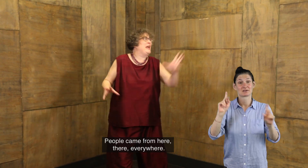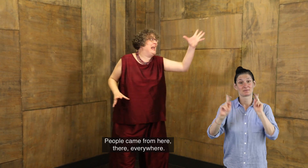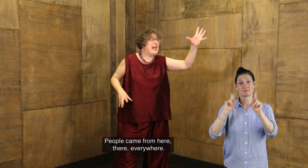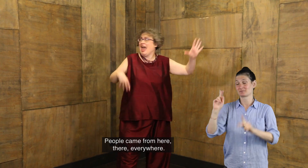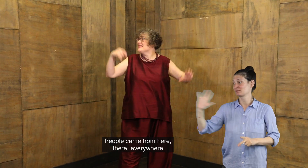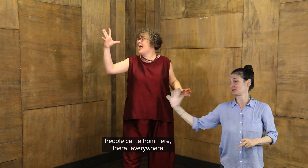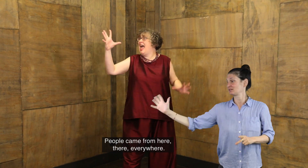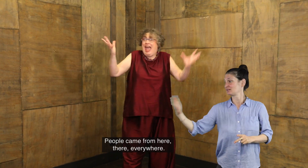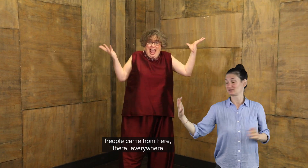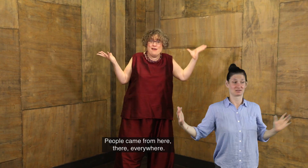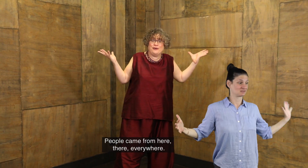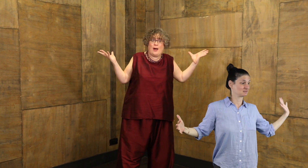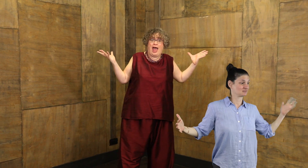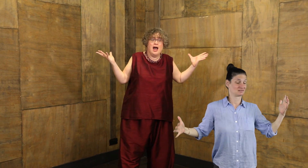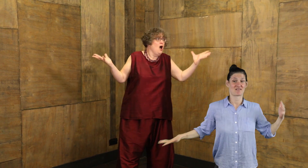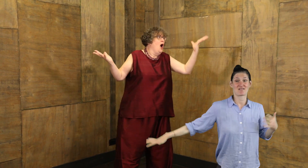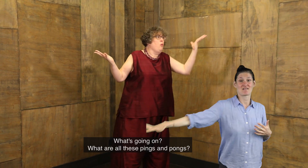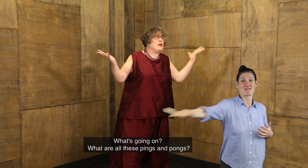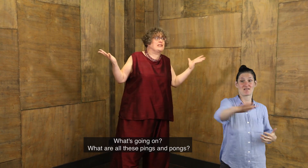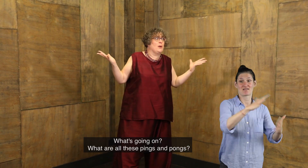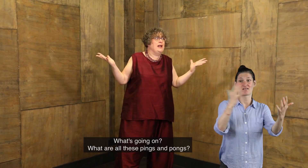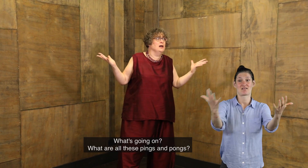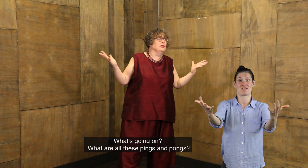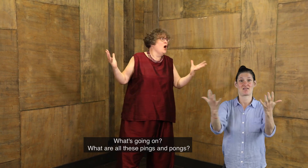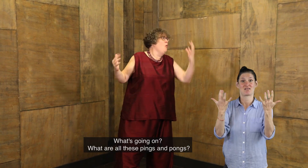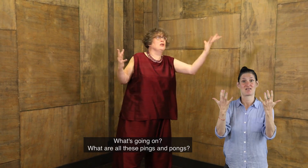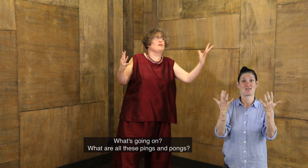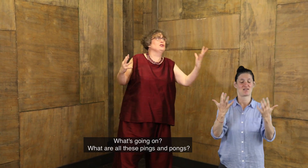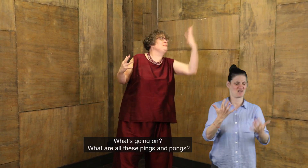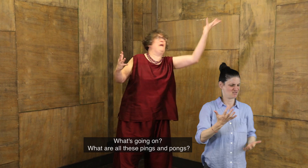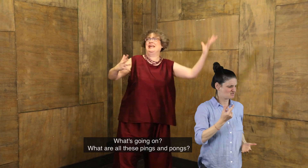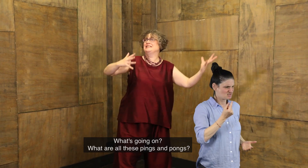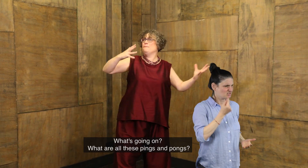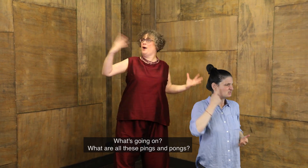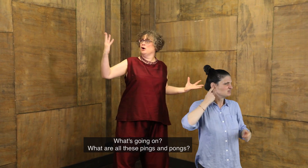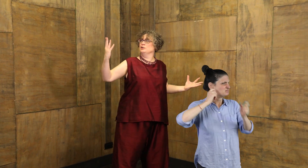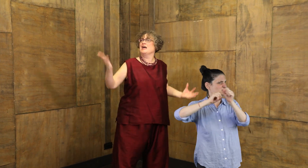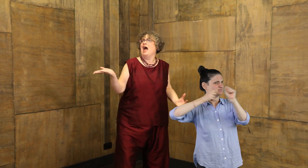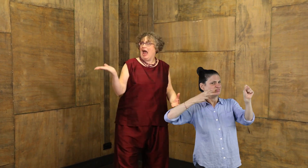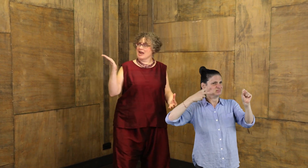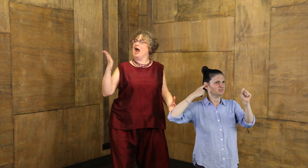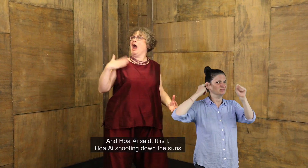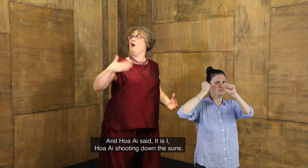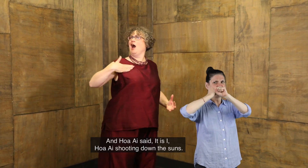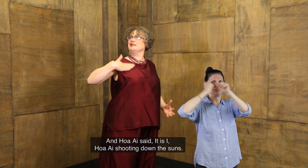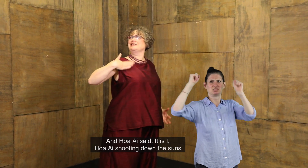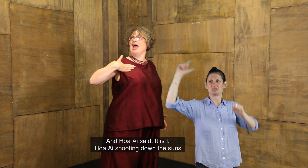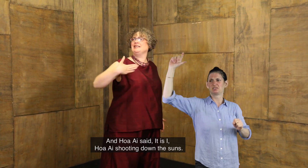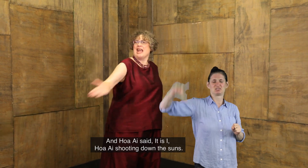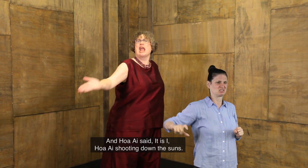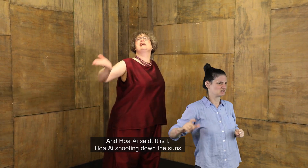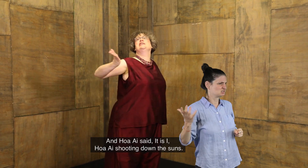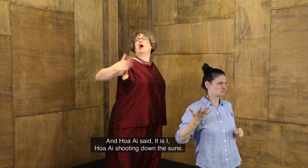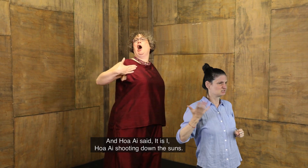came from here, there, everywhere. What's going on? What are all these pings and pings? And how I